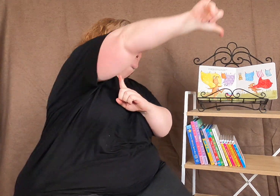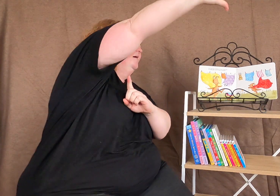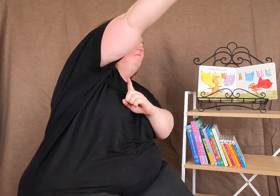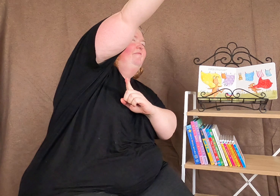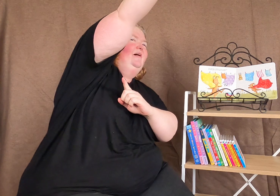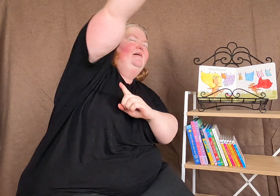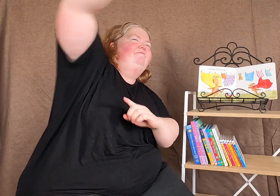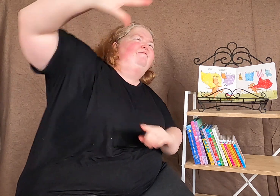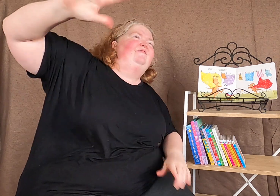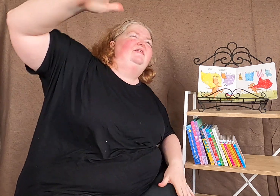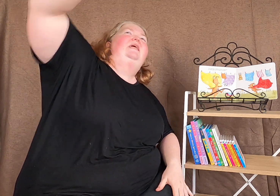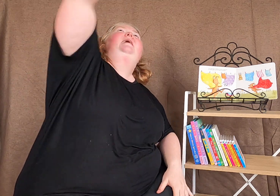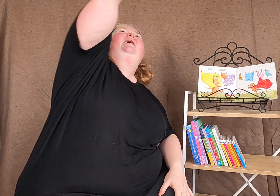off and fly.